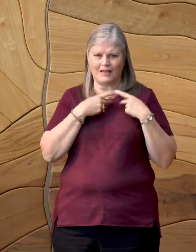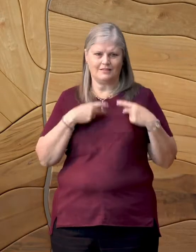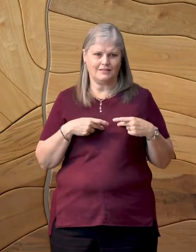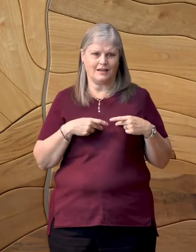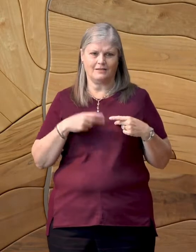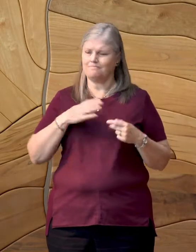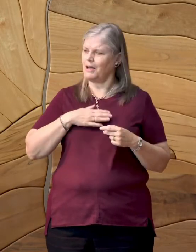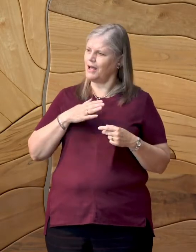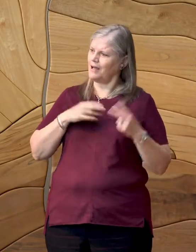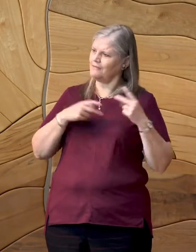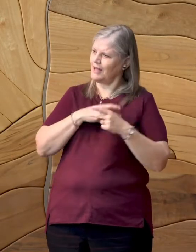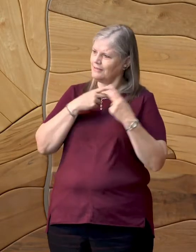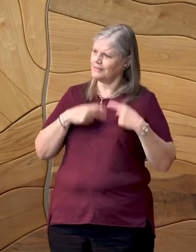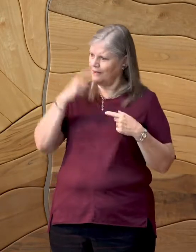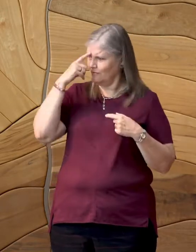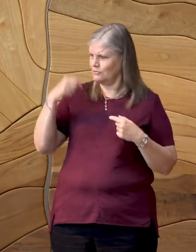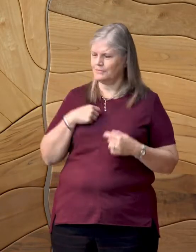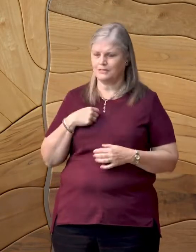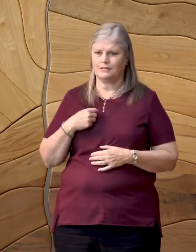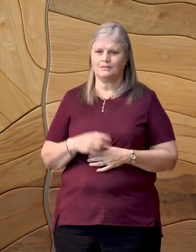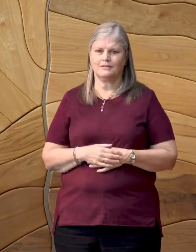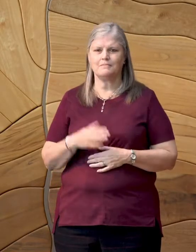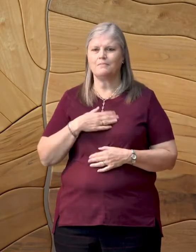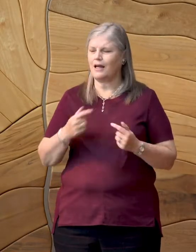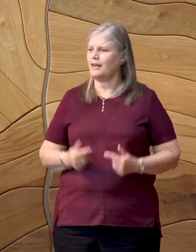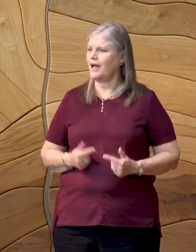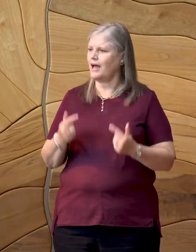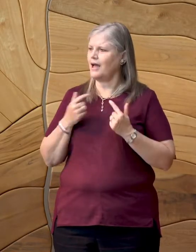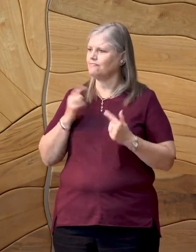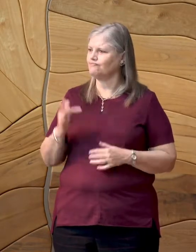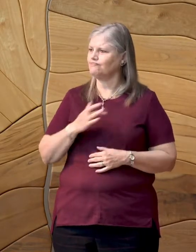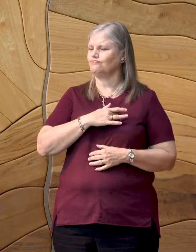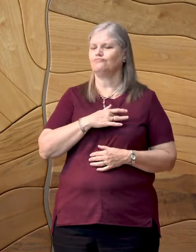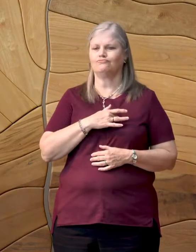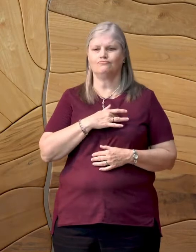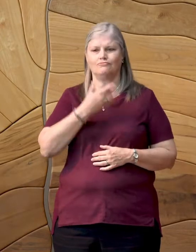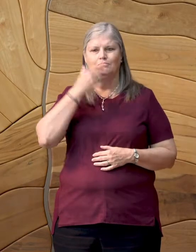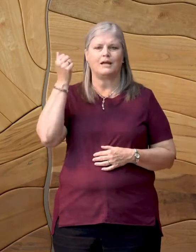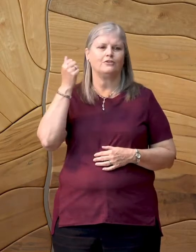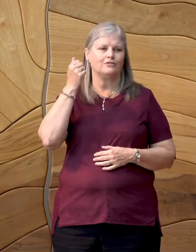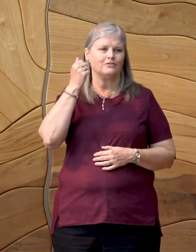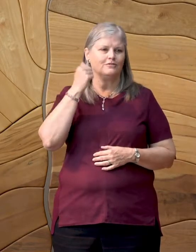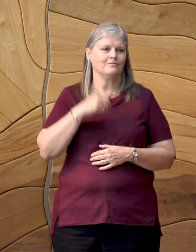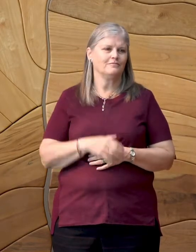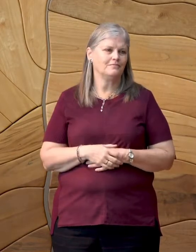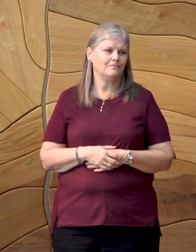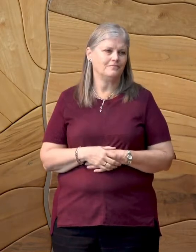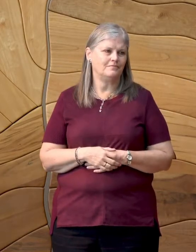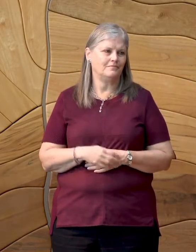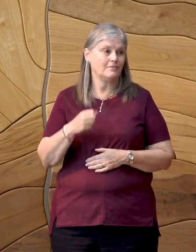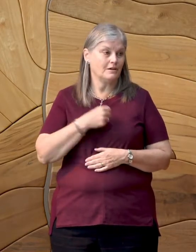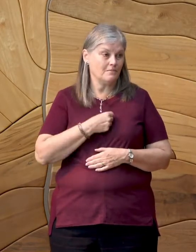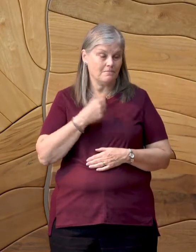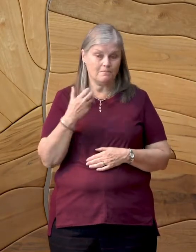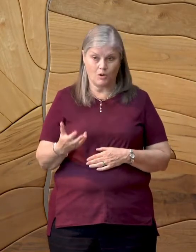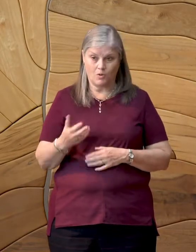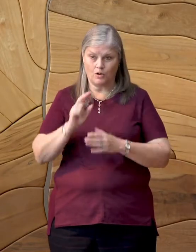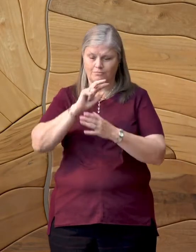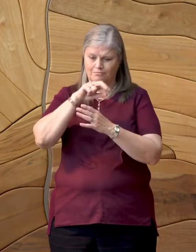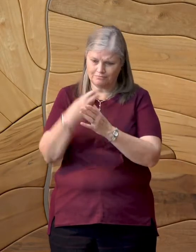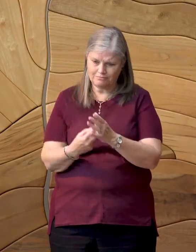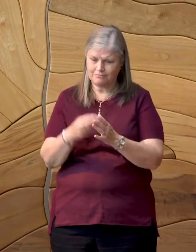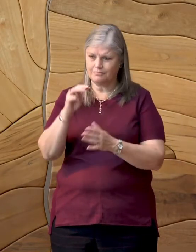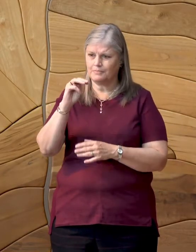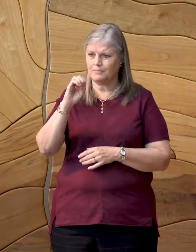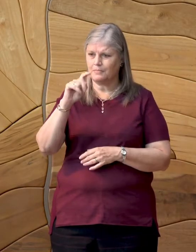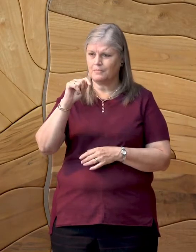My valentine. And my life is a little richer for this. For a poet who immerses herself in